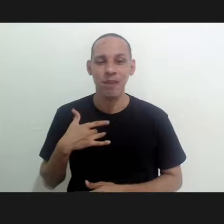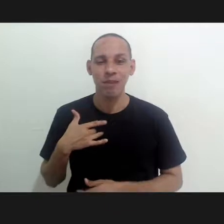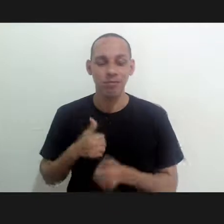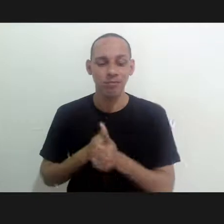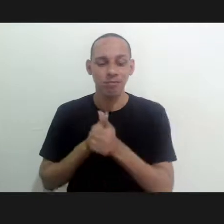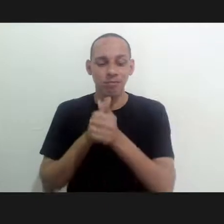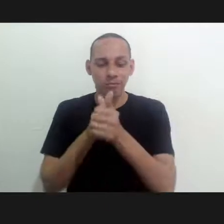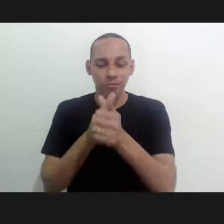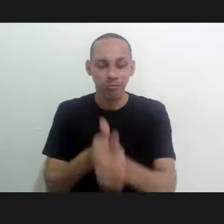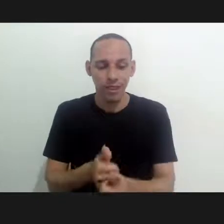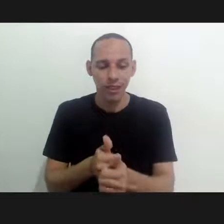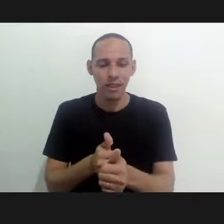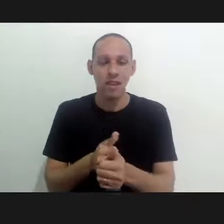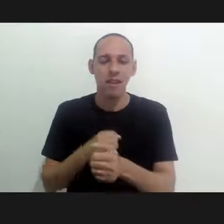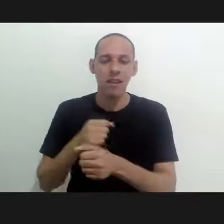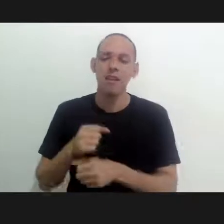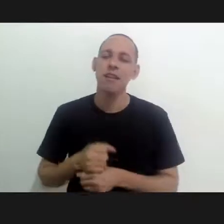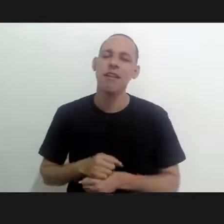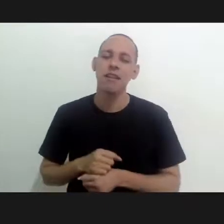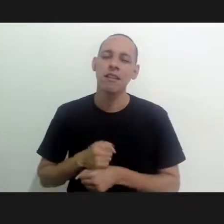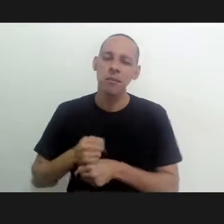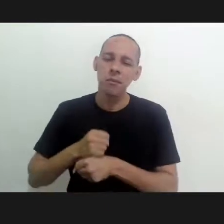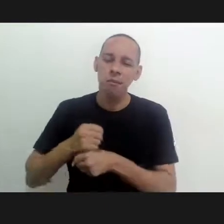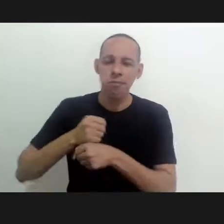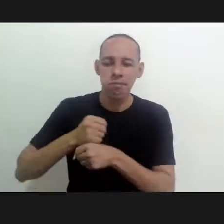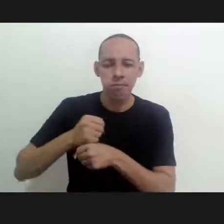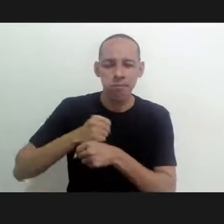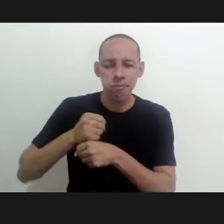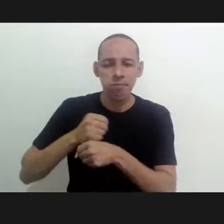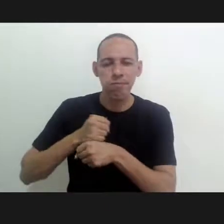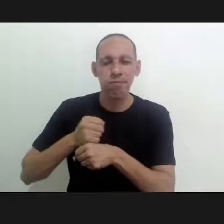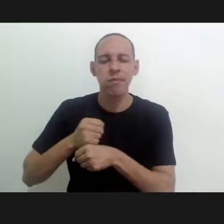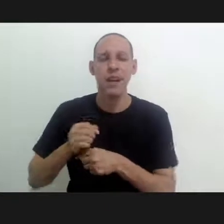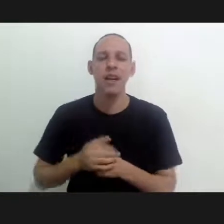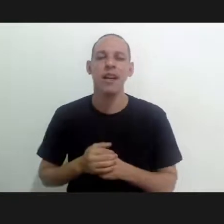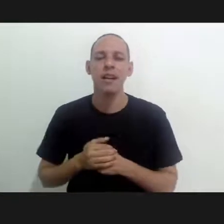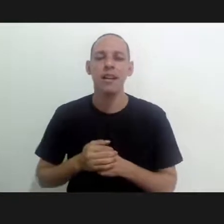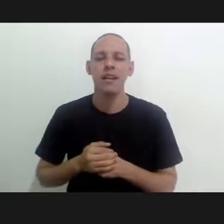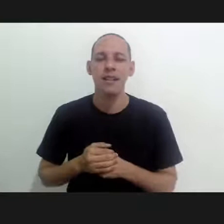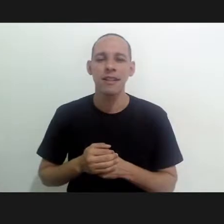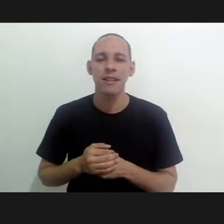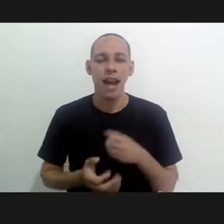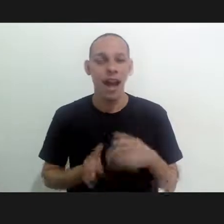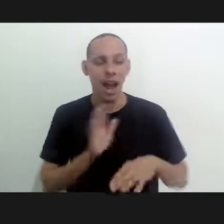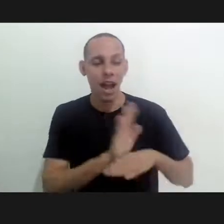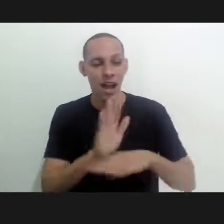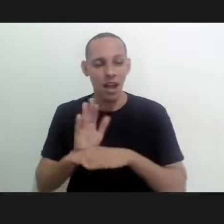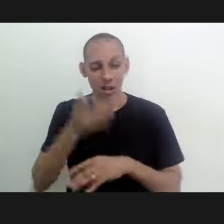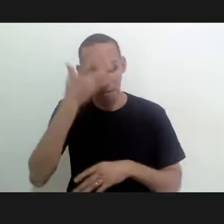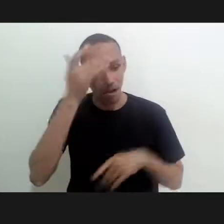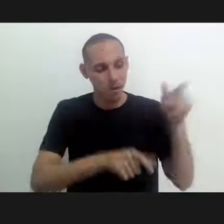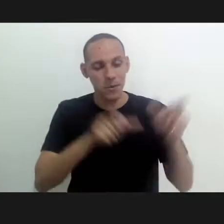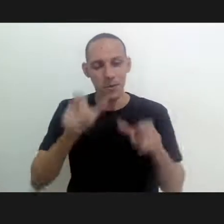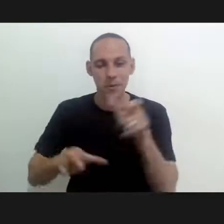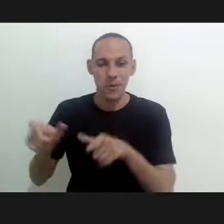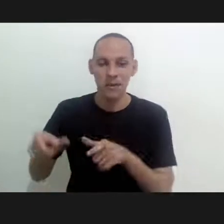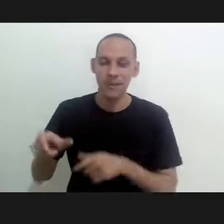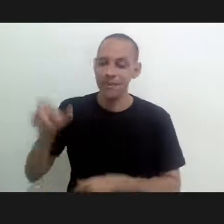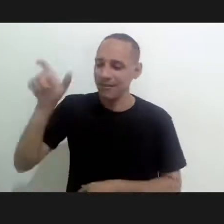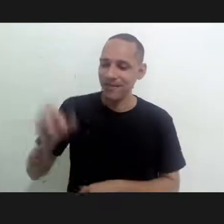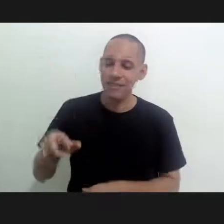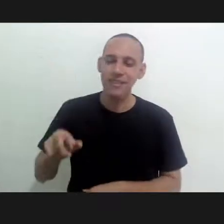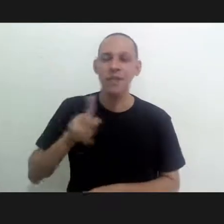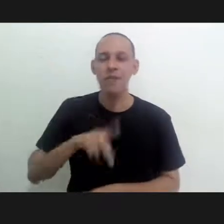of health which for so long had a process which was